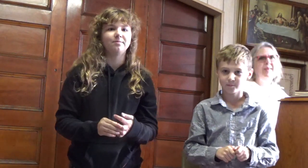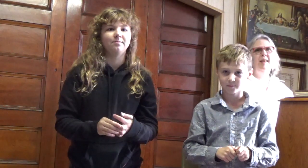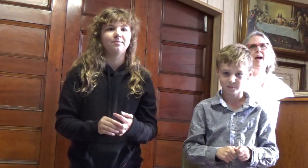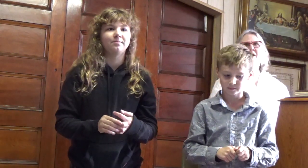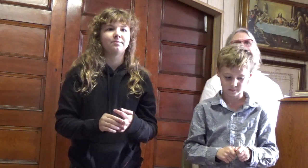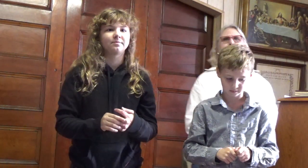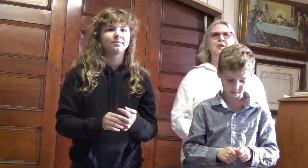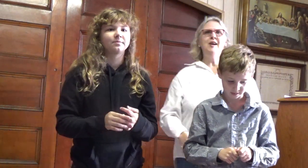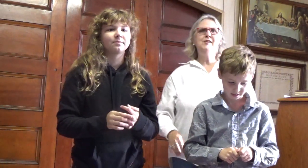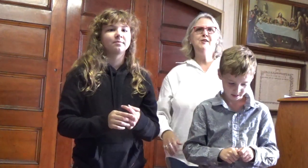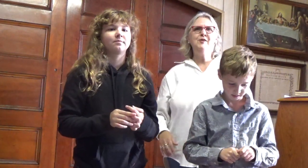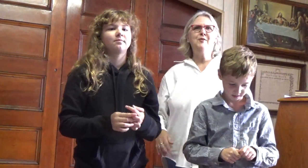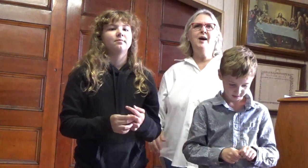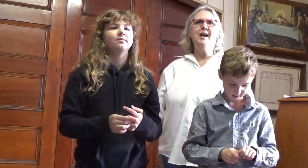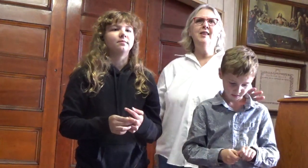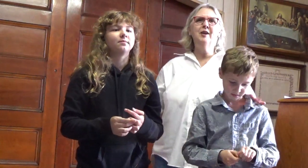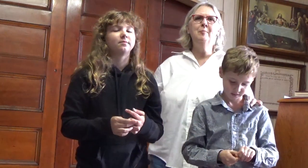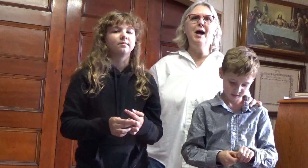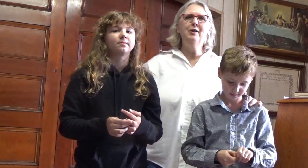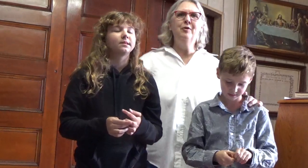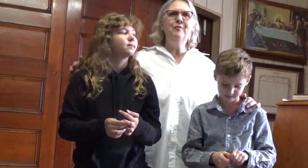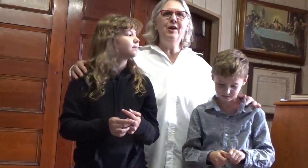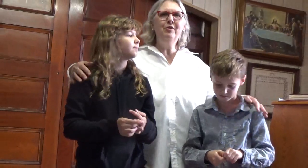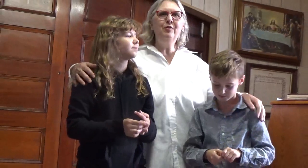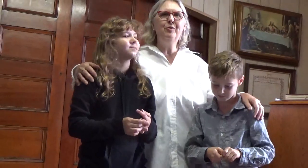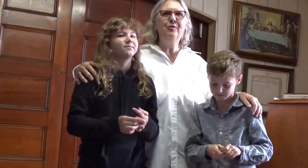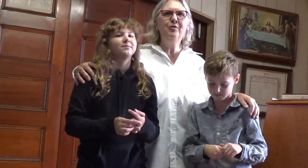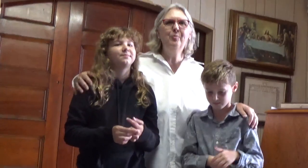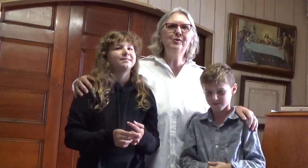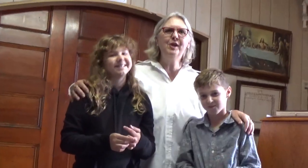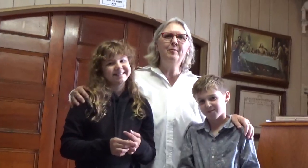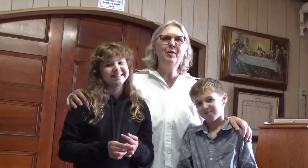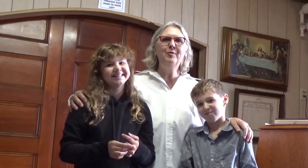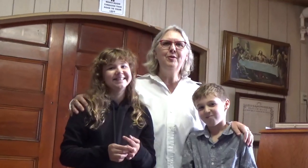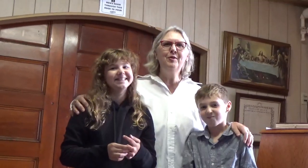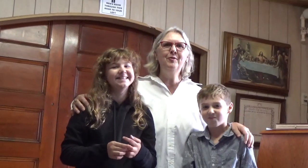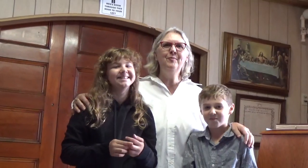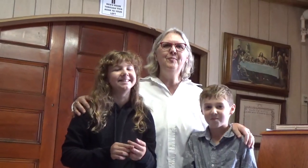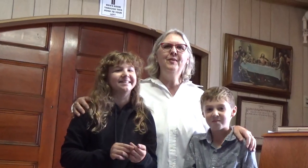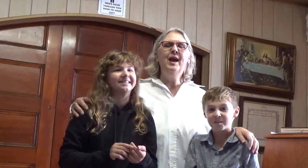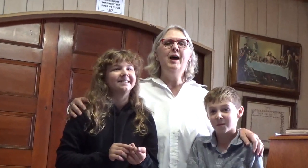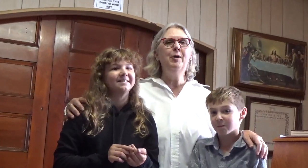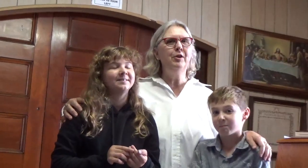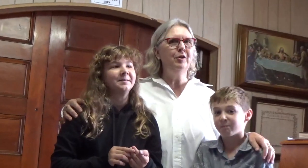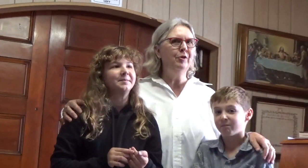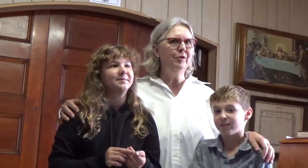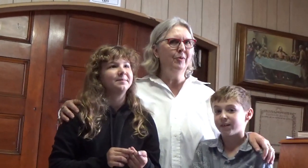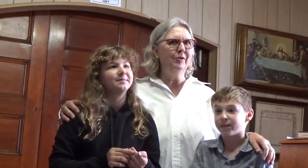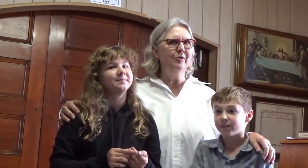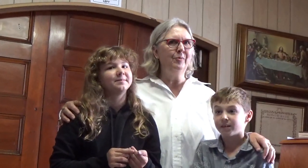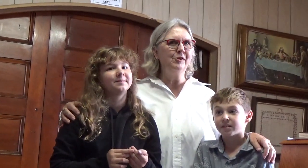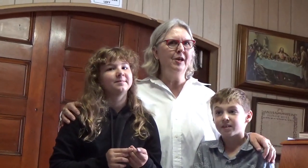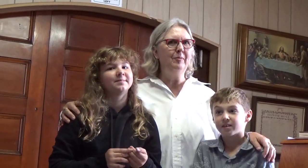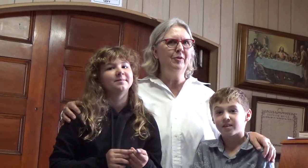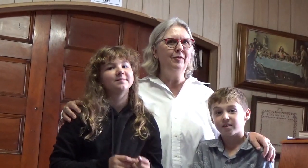How did you guys do? I think Milo and Faith are doing a super job, don't you? I bet you you're doing a super job, too.